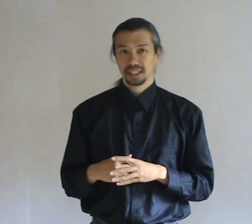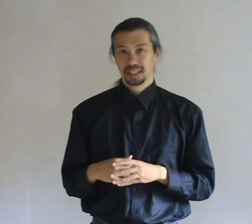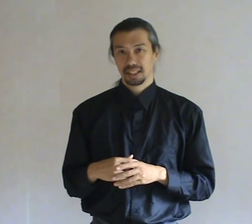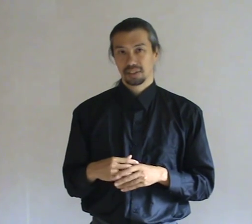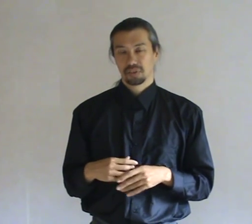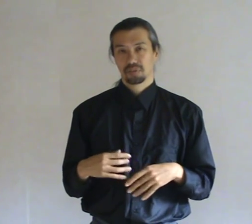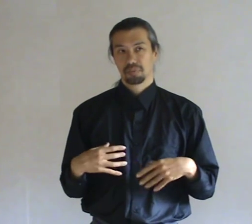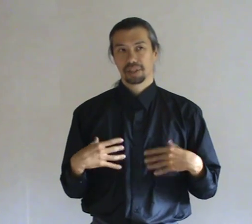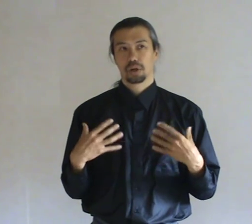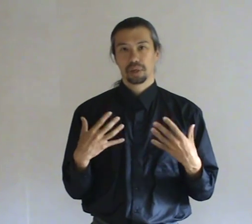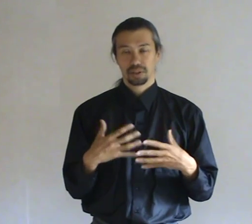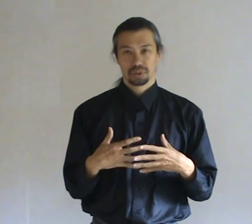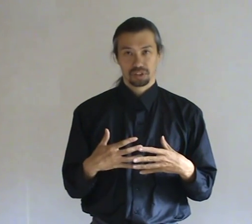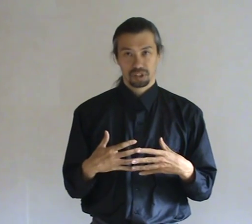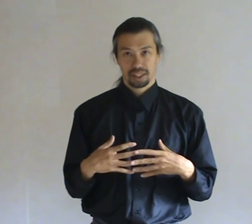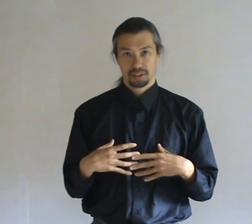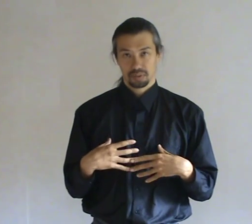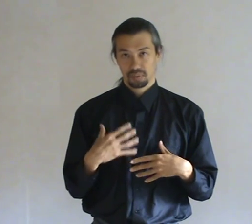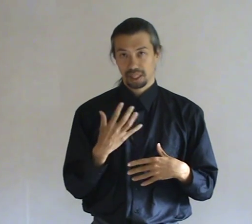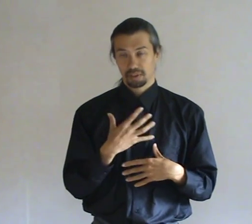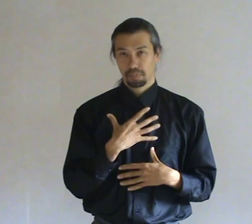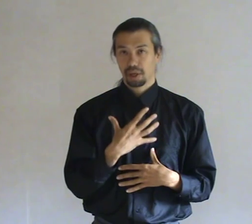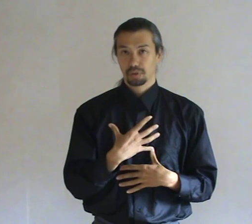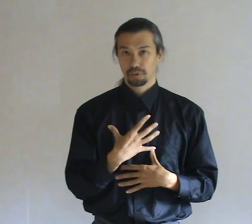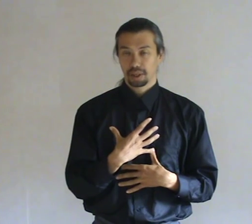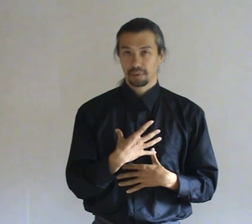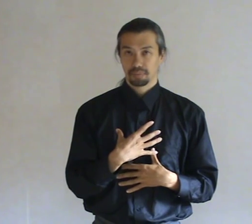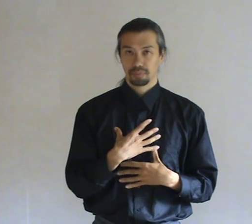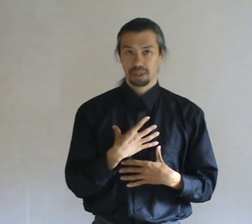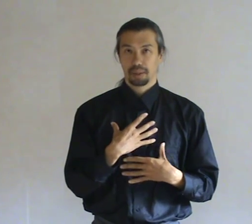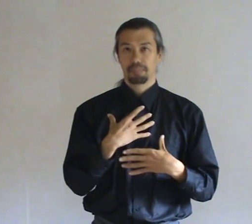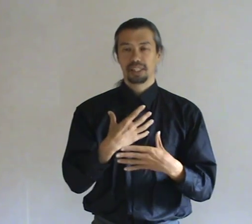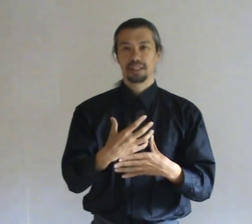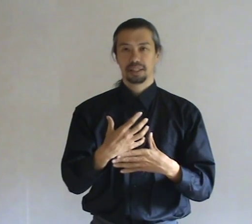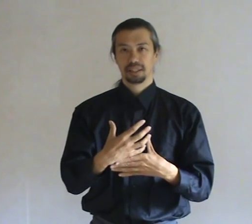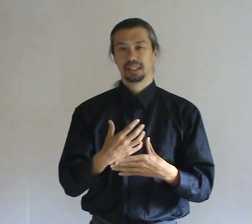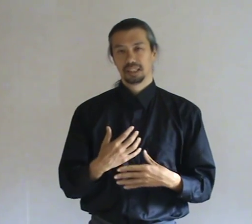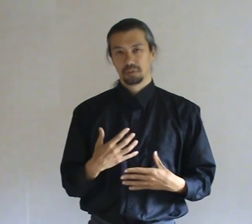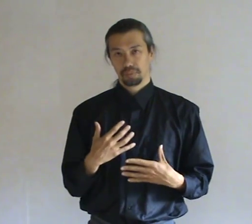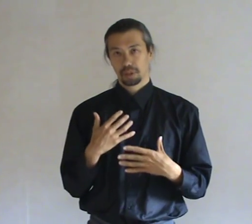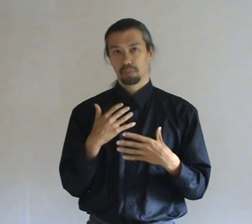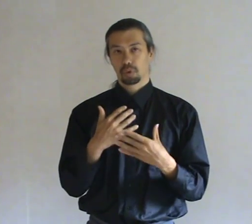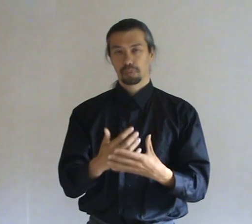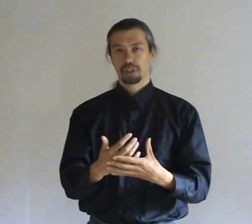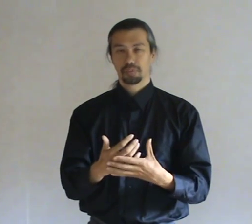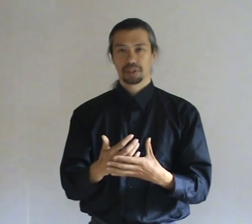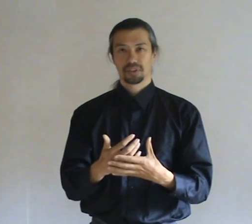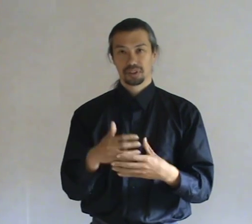And by going into this state that part of their being will become more predominant,